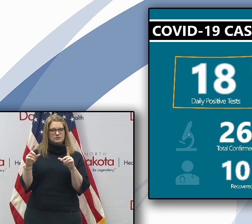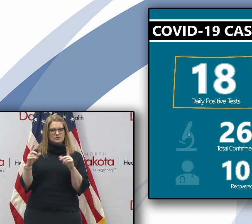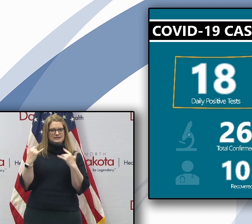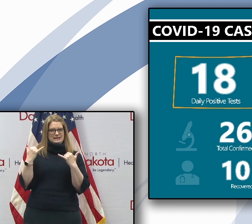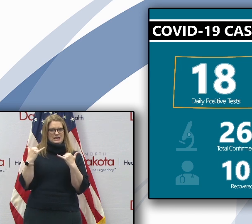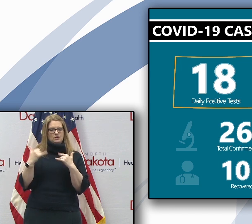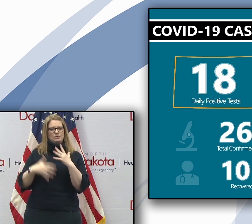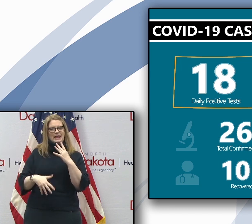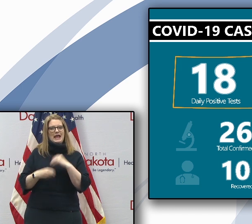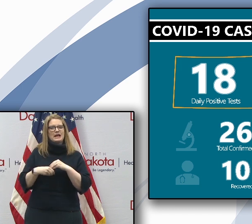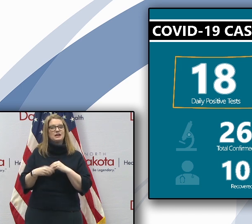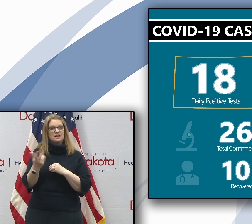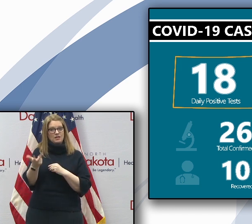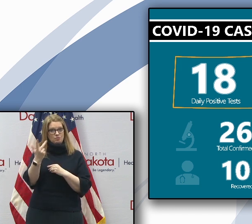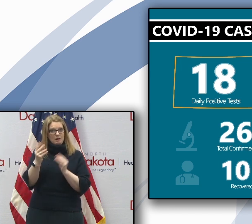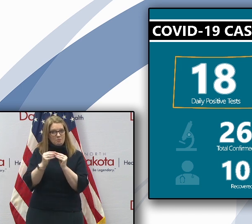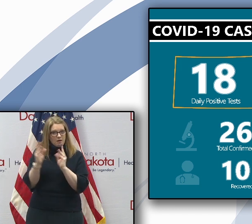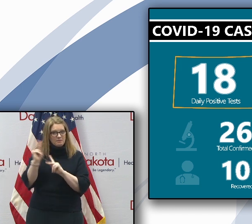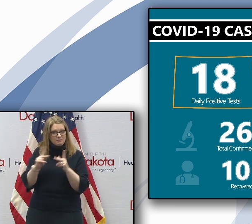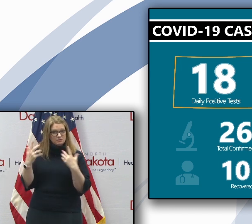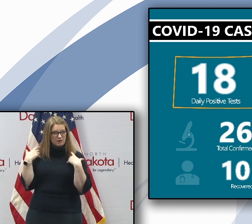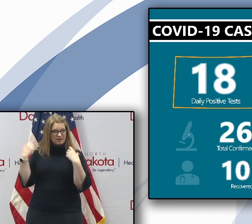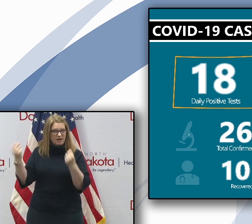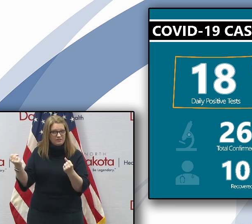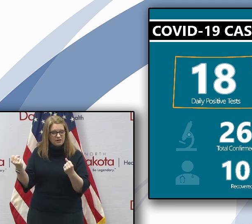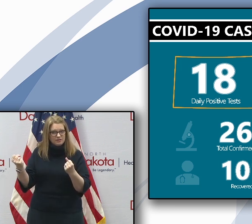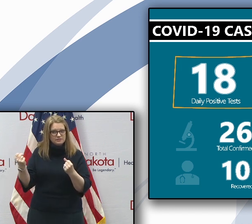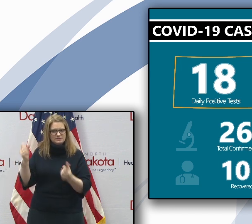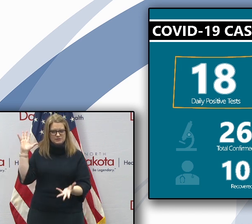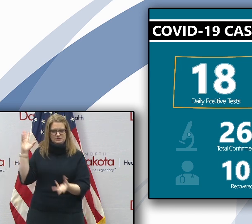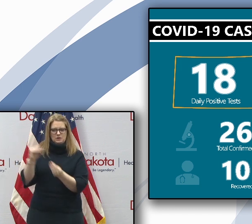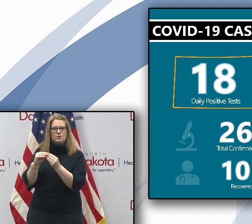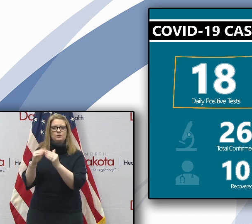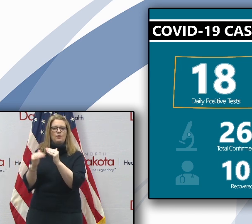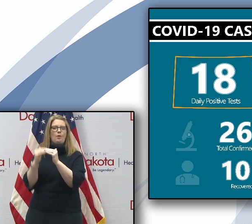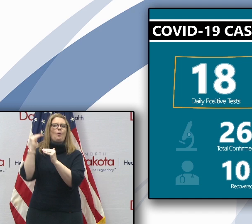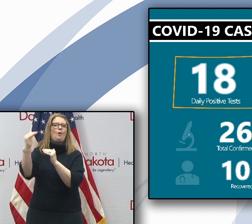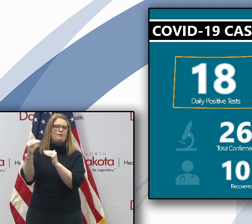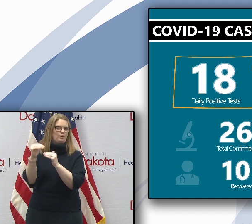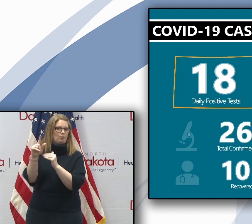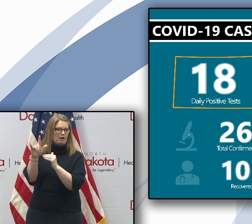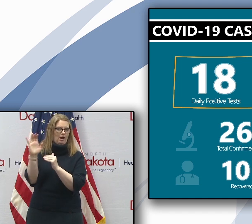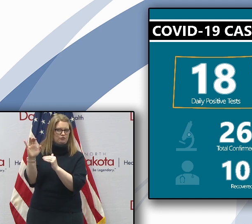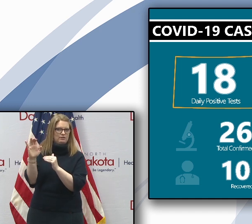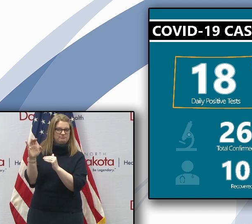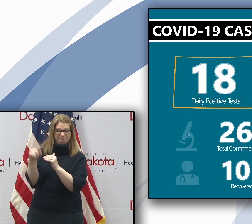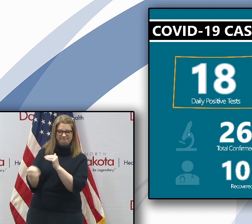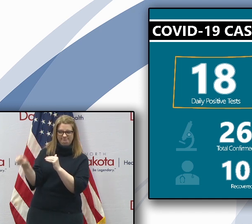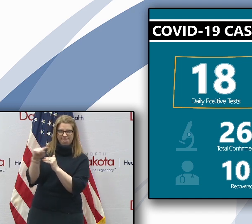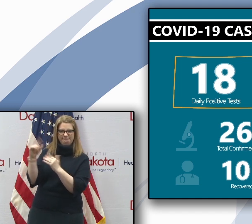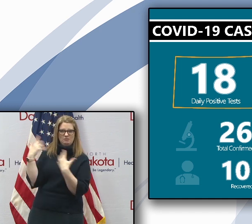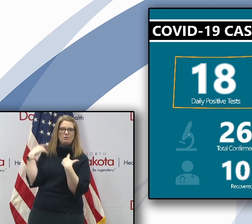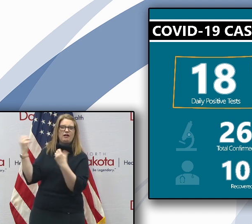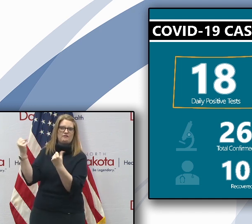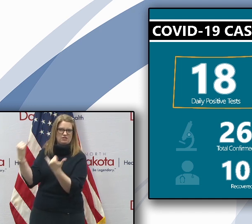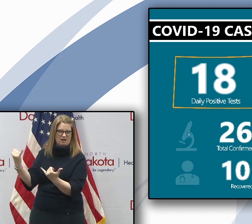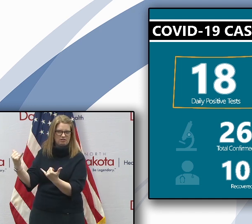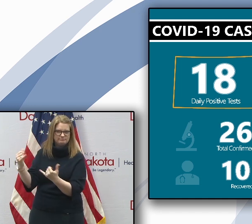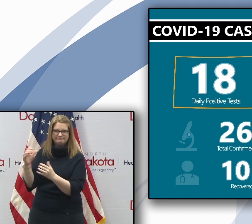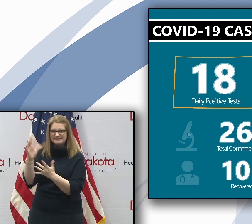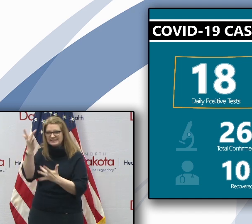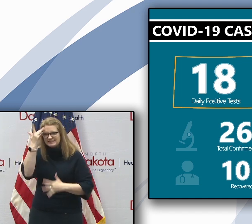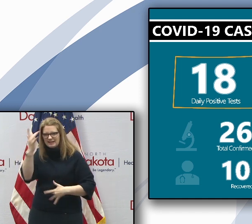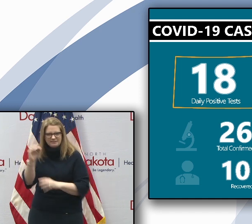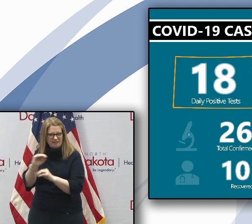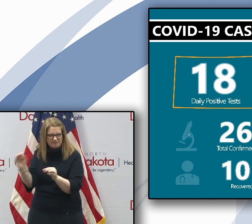added three more people to recovered column, which pushes our total to over 100 that are recovered on the, when we show